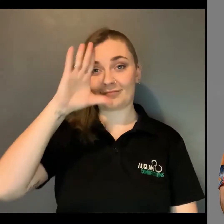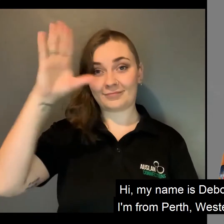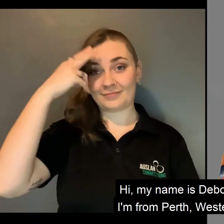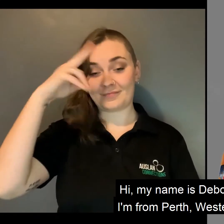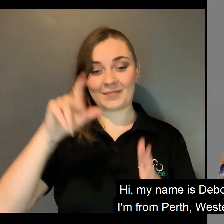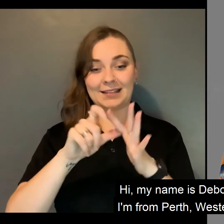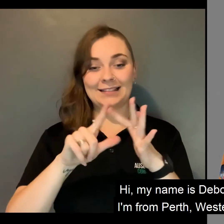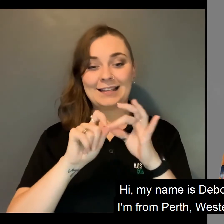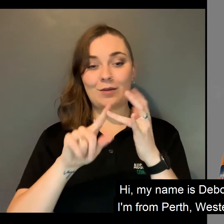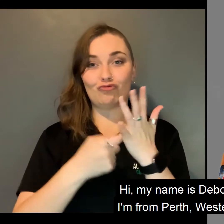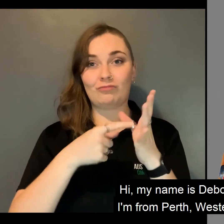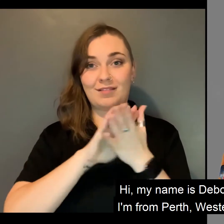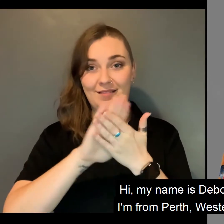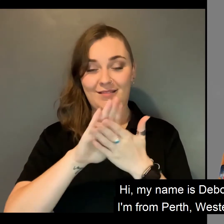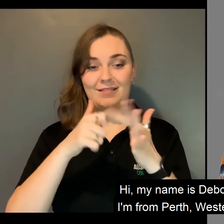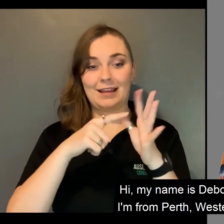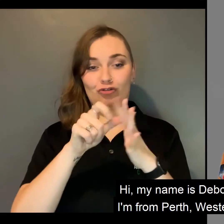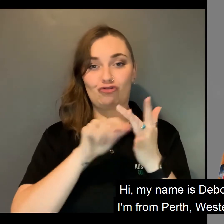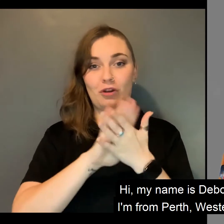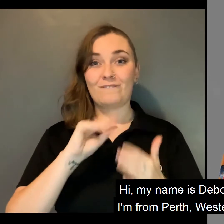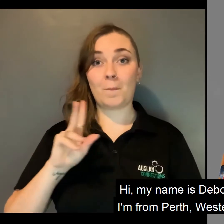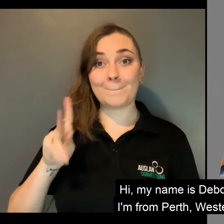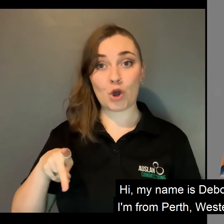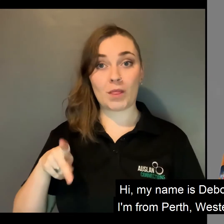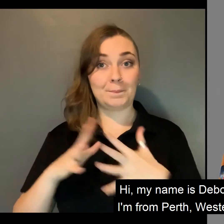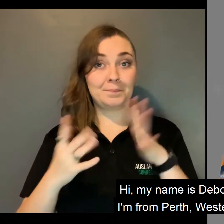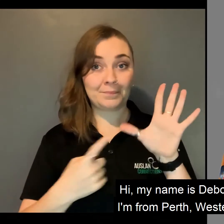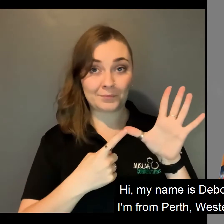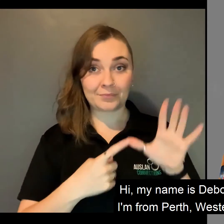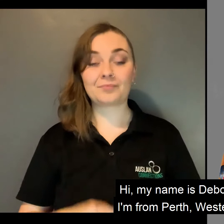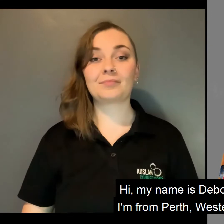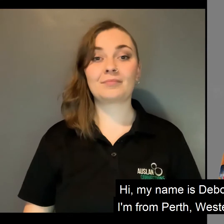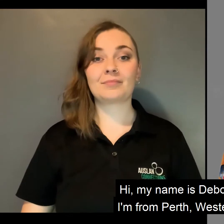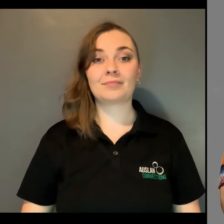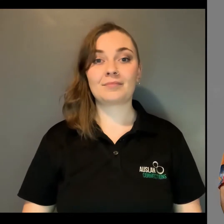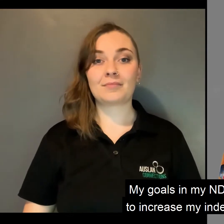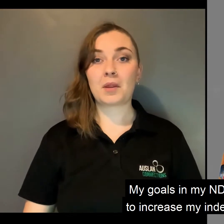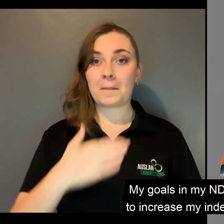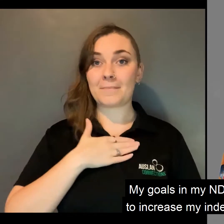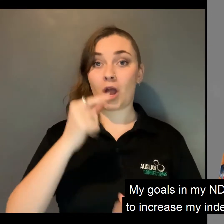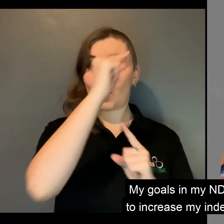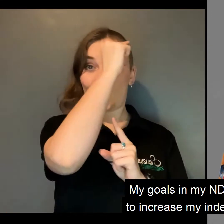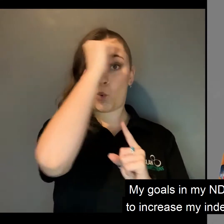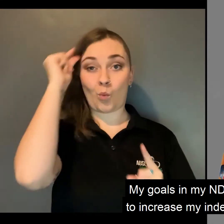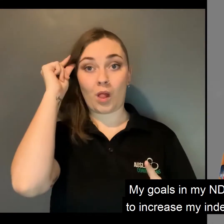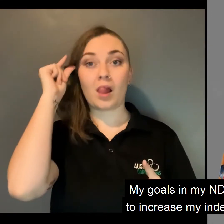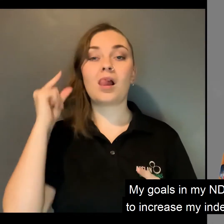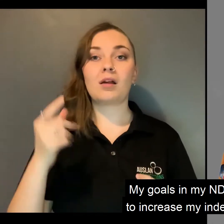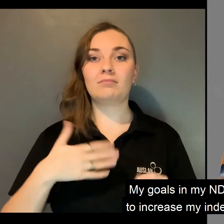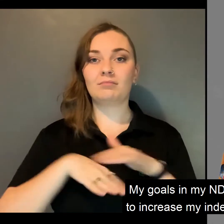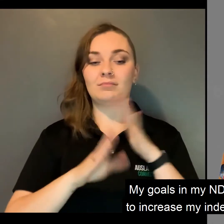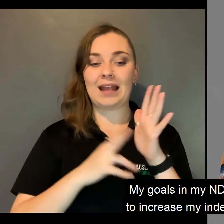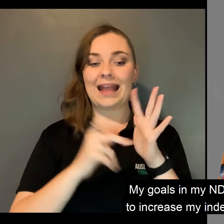Hi, my name is Deborah Kasich. I'm from Perth, Western Australia. My goals